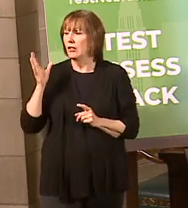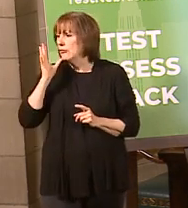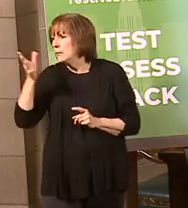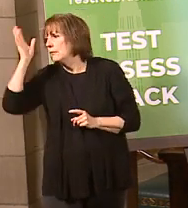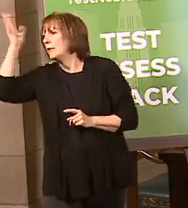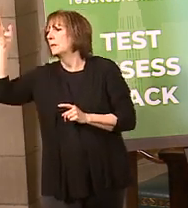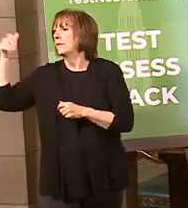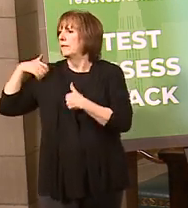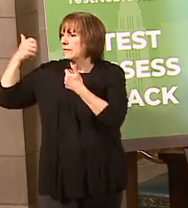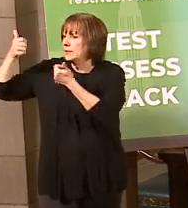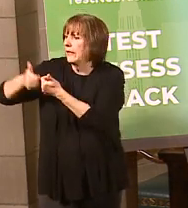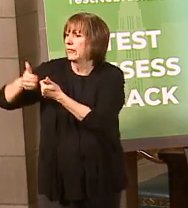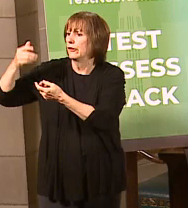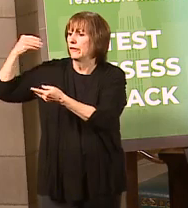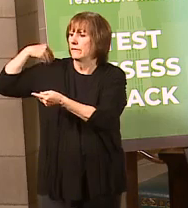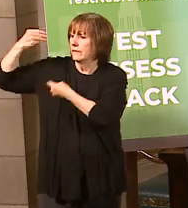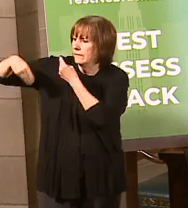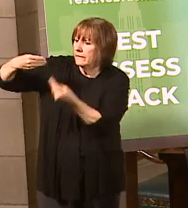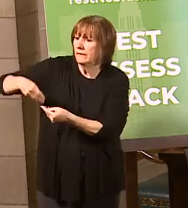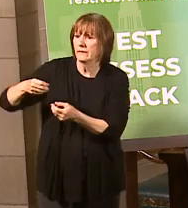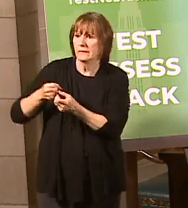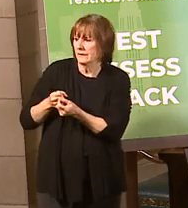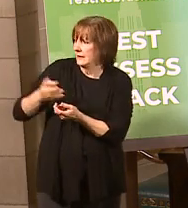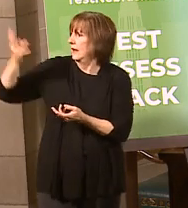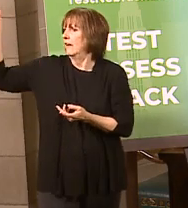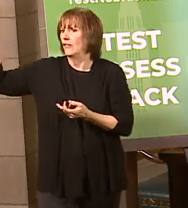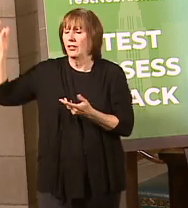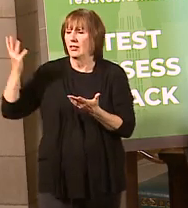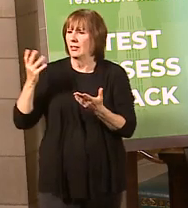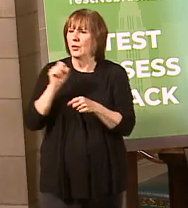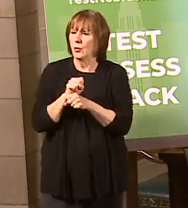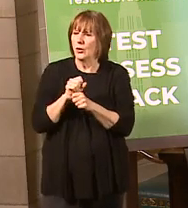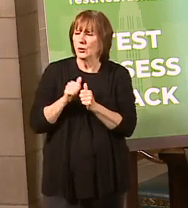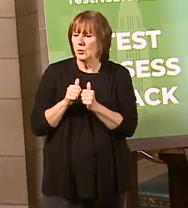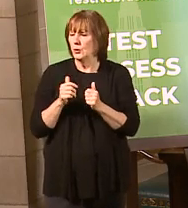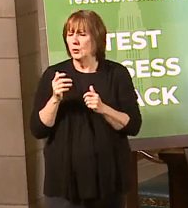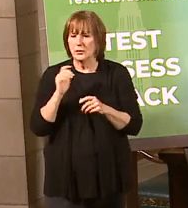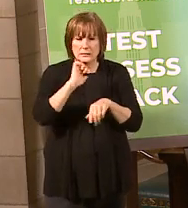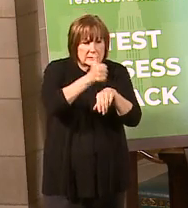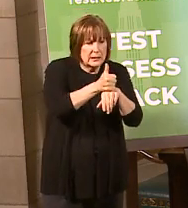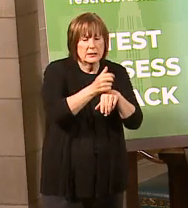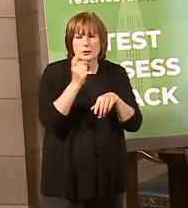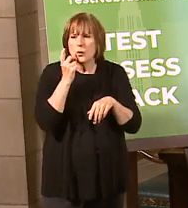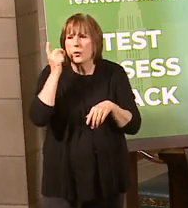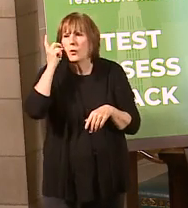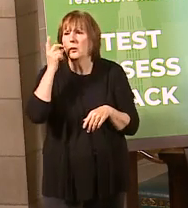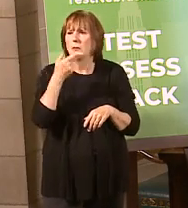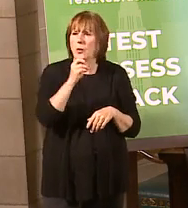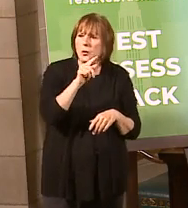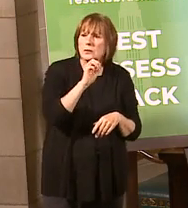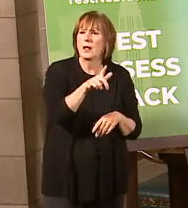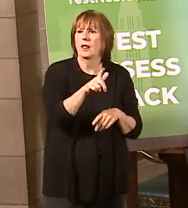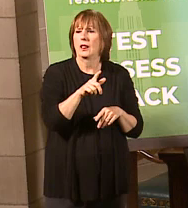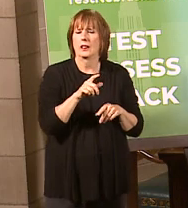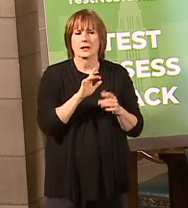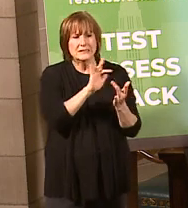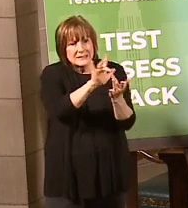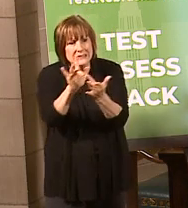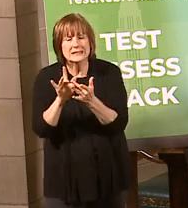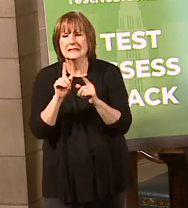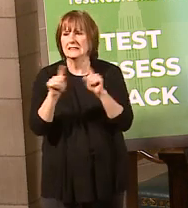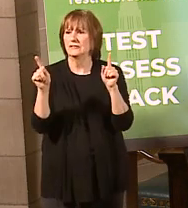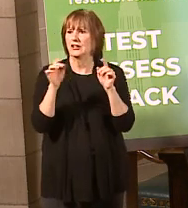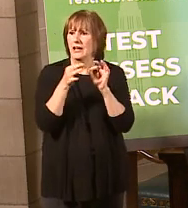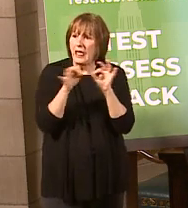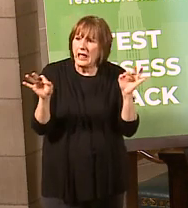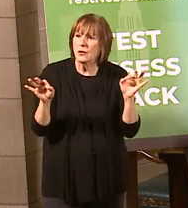We're working to address that through things like our hotels and dorm rooms. We're working to do outreach through different languages. But we're working